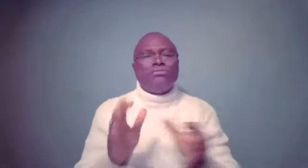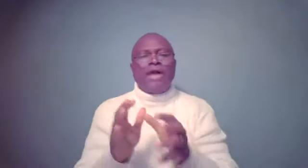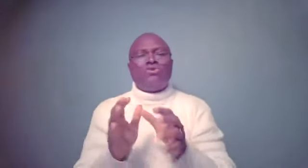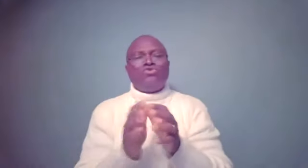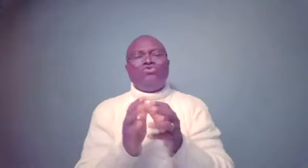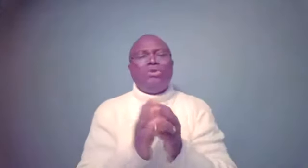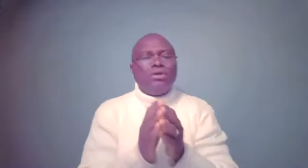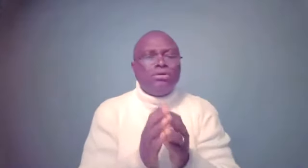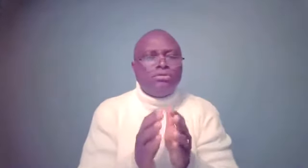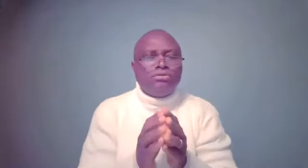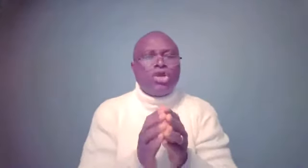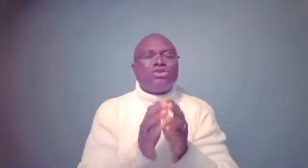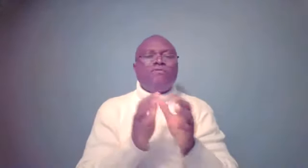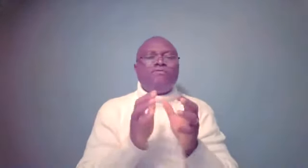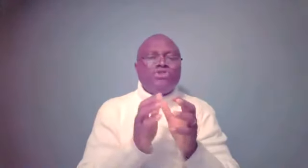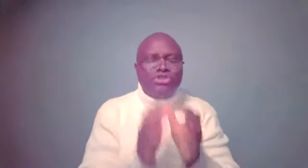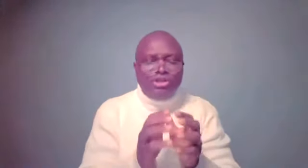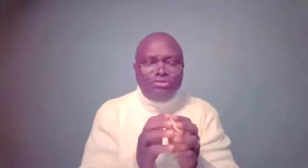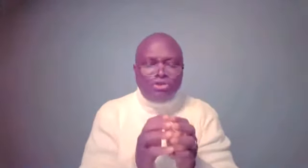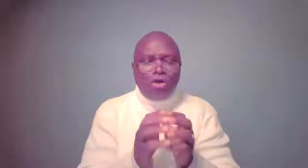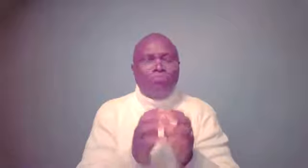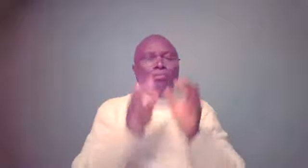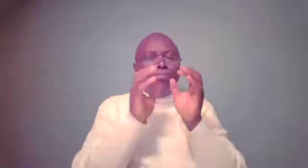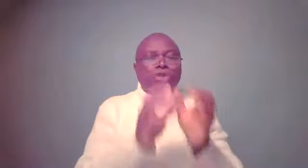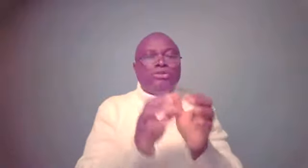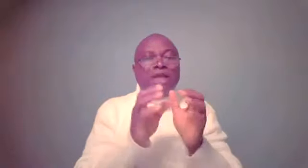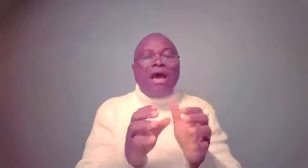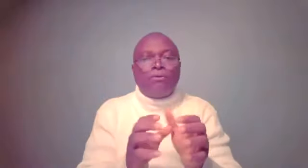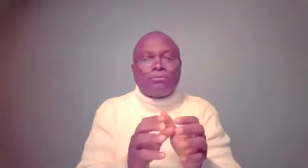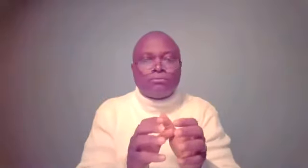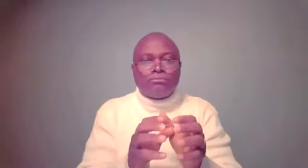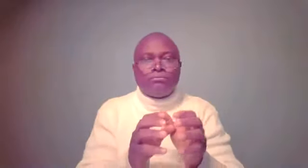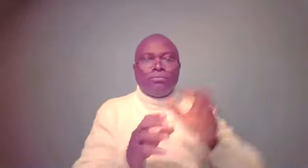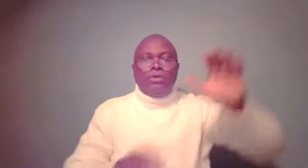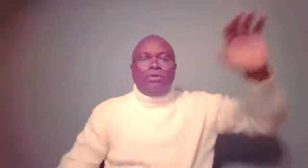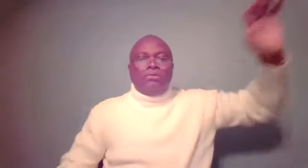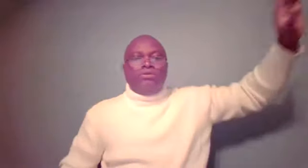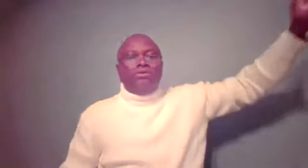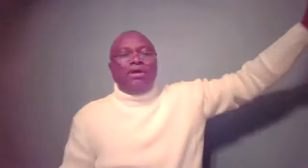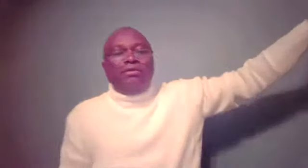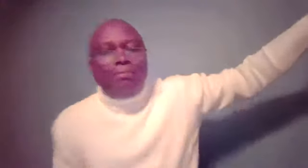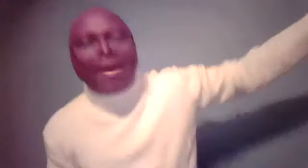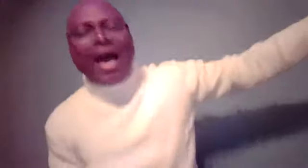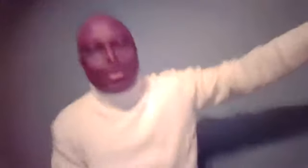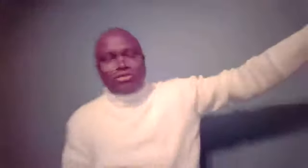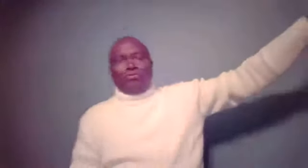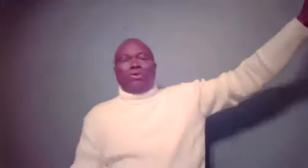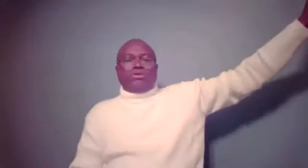I could do lots of teachings on but now. The, the, the past was